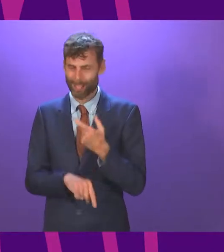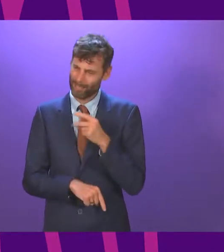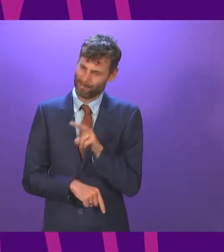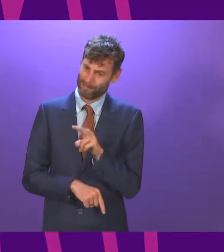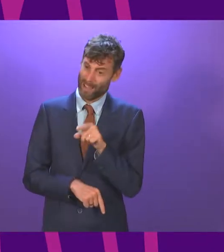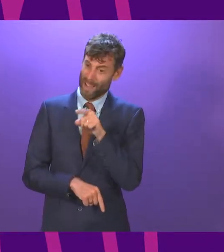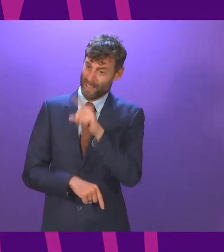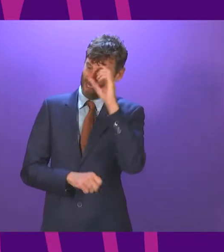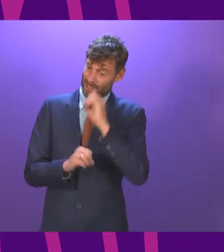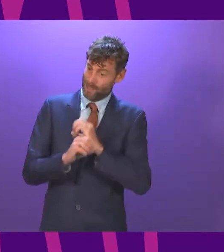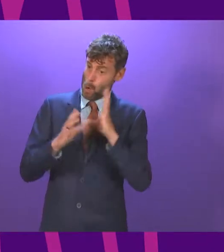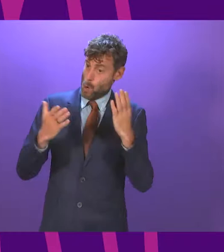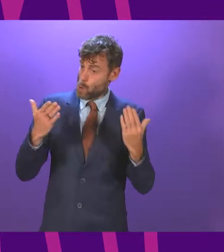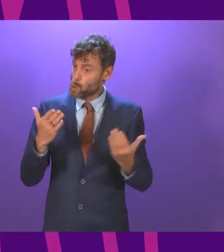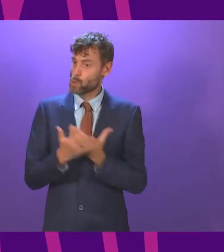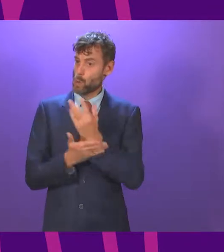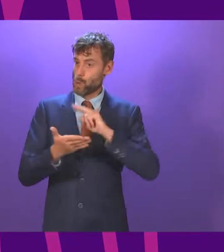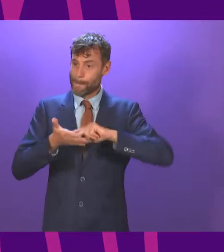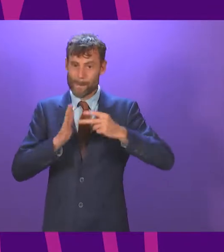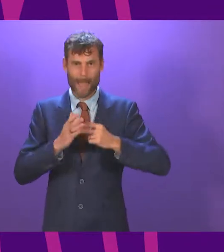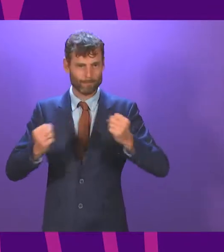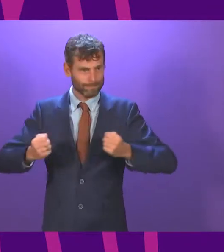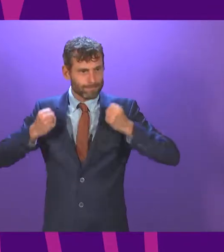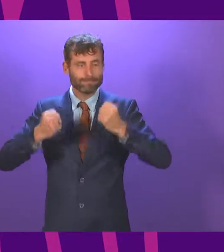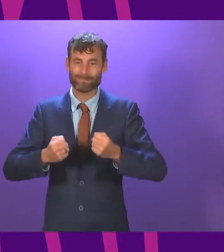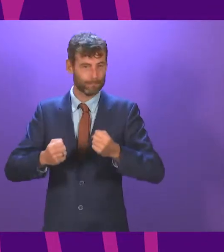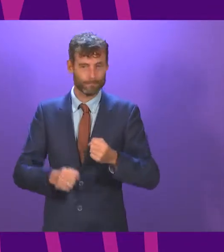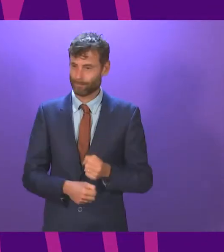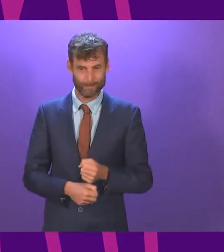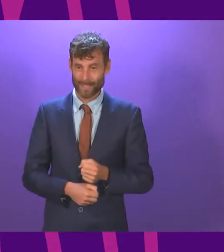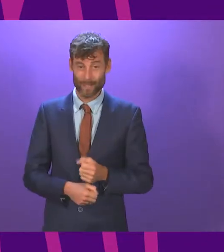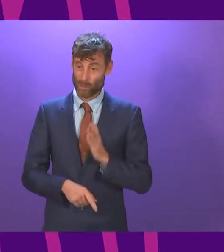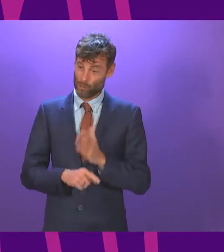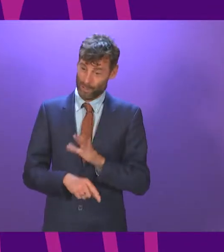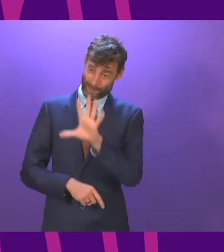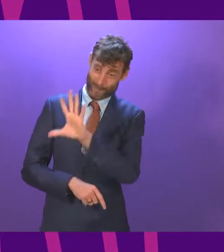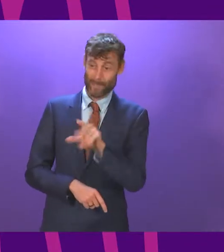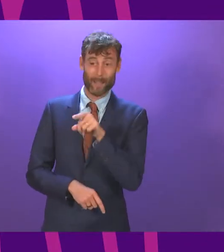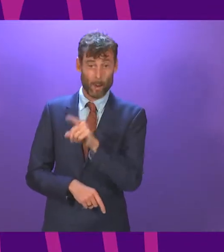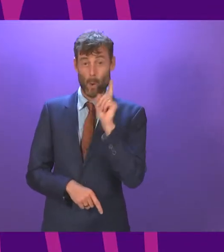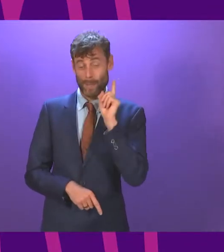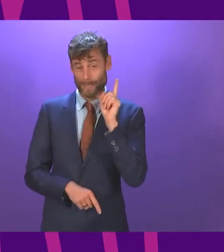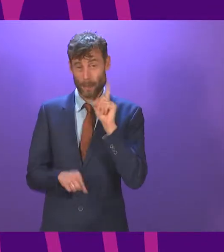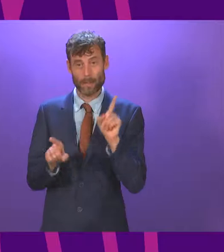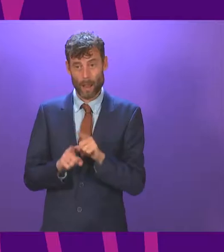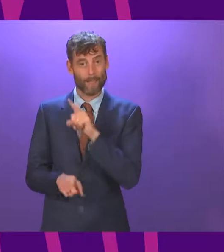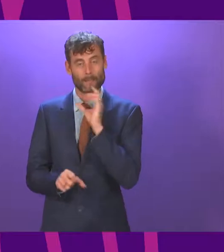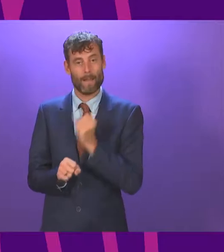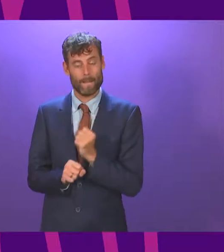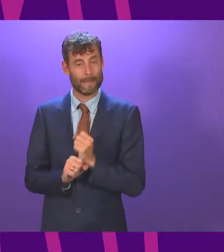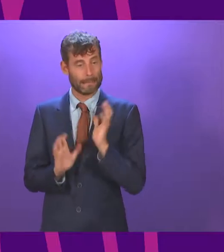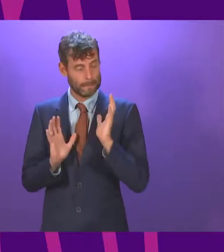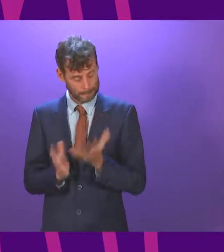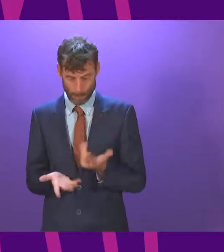to tackle Scotland's recovery, but those of a tired Government which has run out of ideas. Indeed, many of the key actions